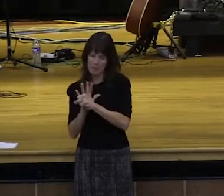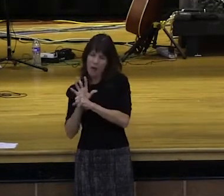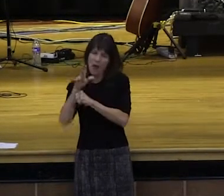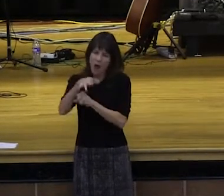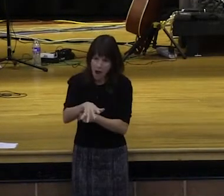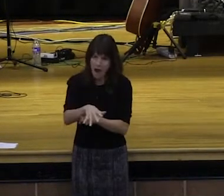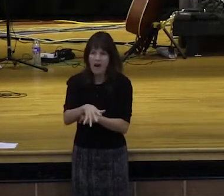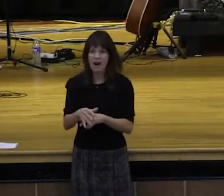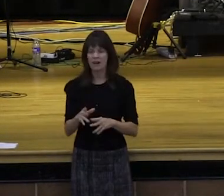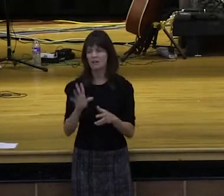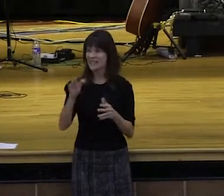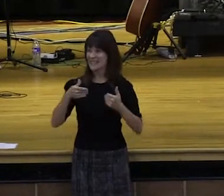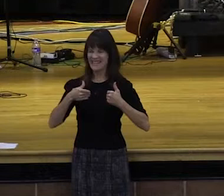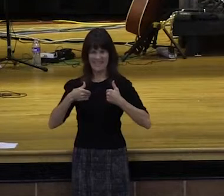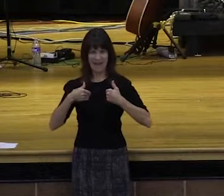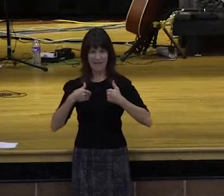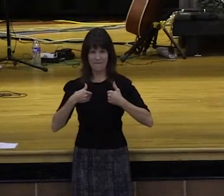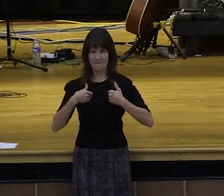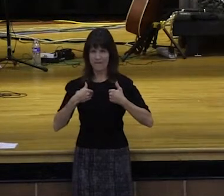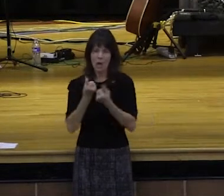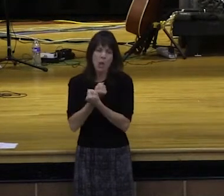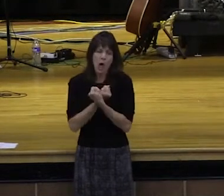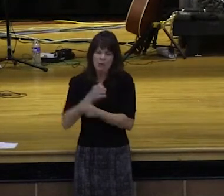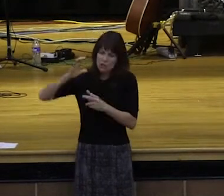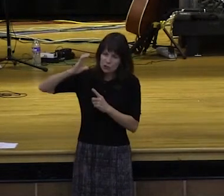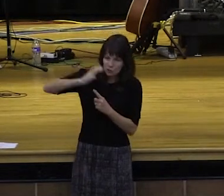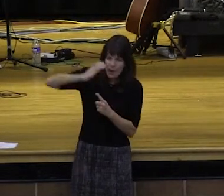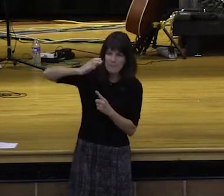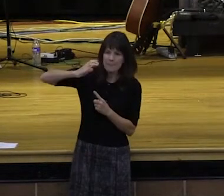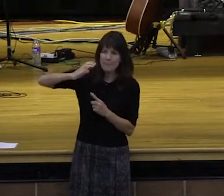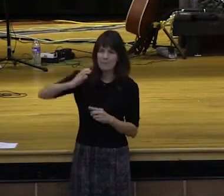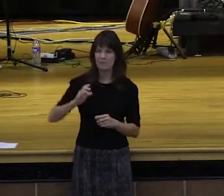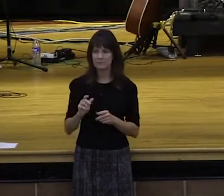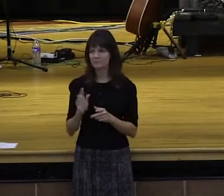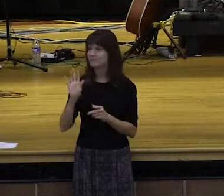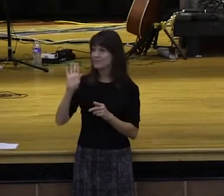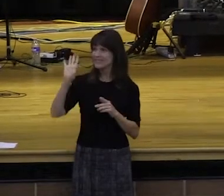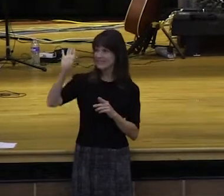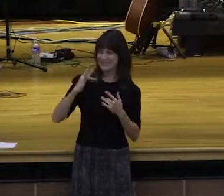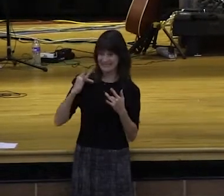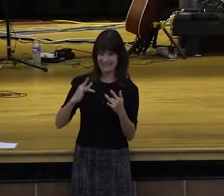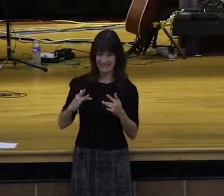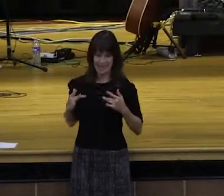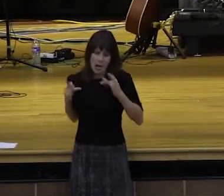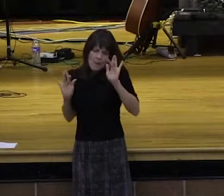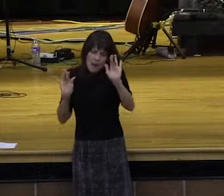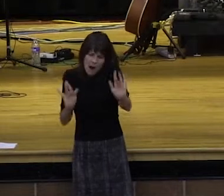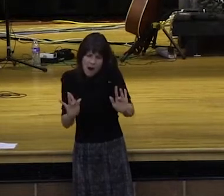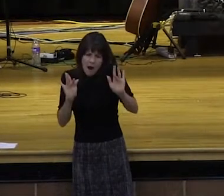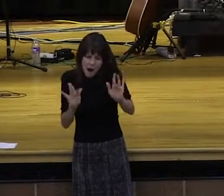Compassionate and gracious. Slow to anger. Hallelujah. Abounding in loving kindness. Forgiver of our transgression.